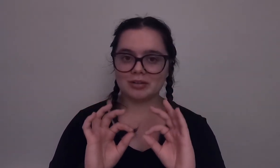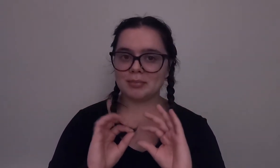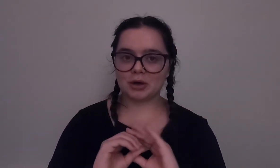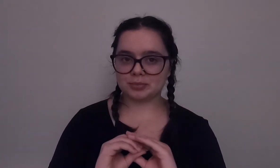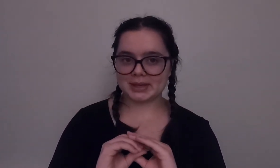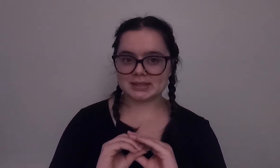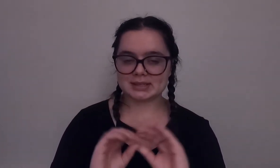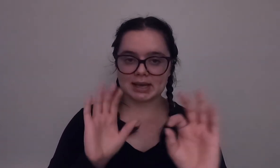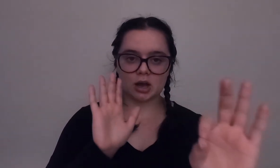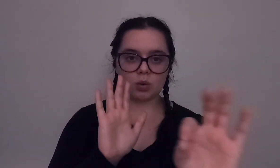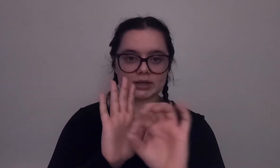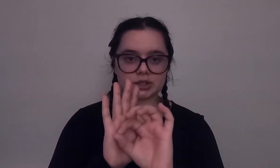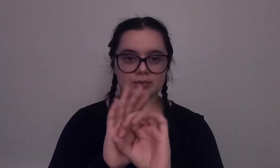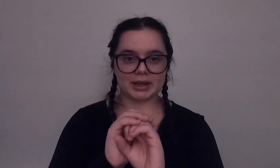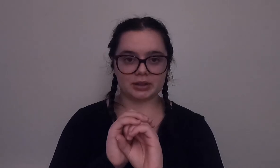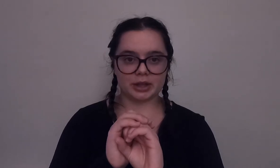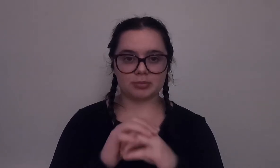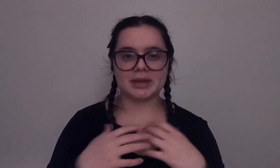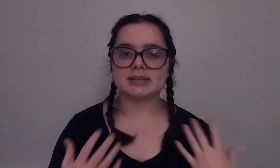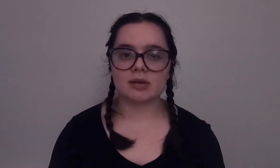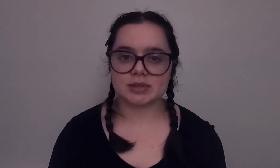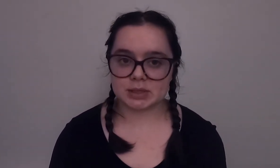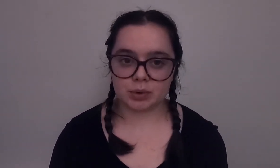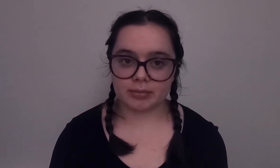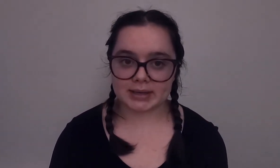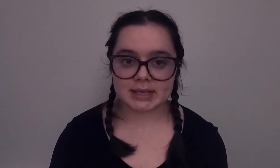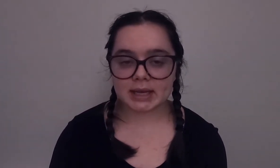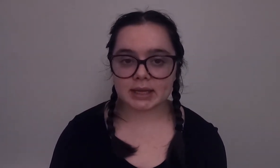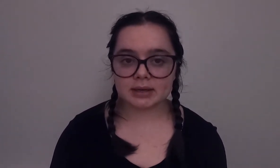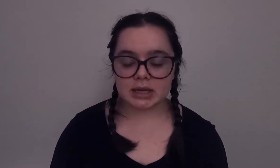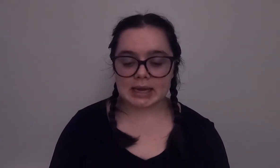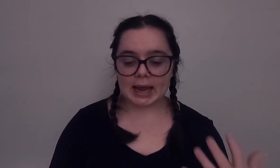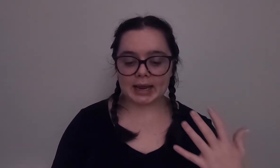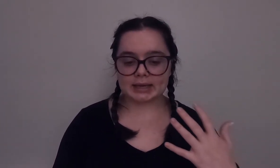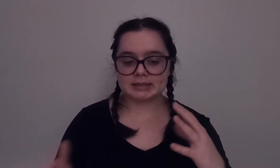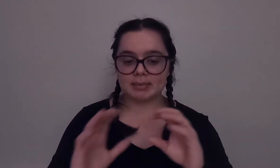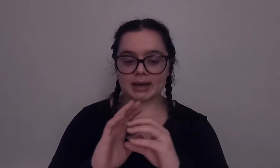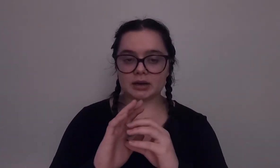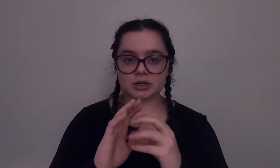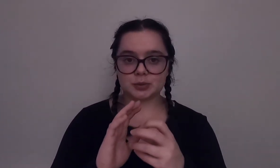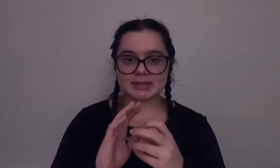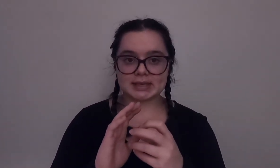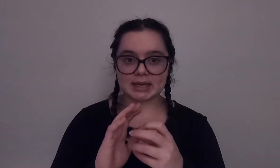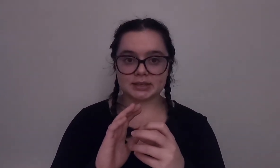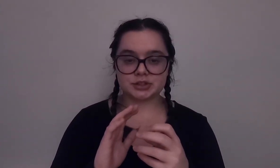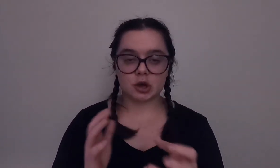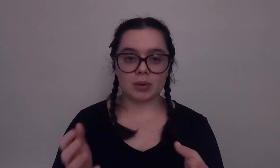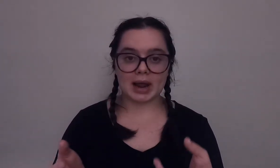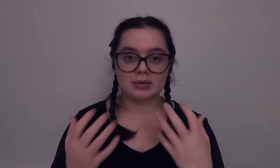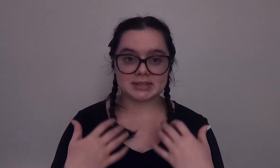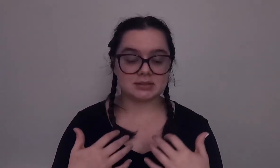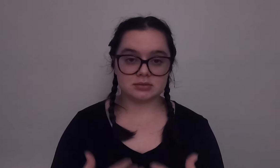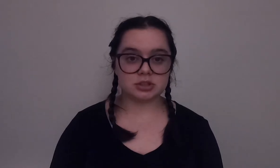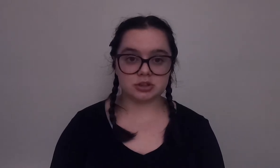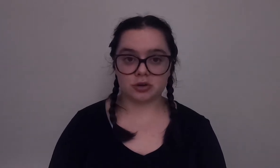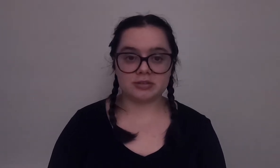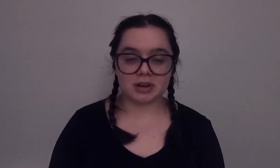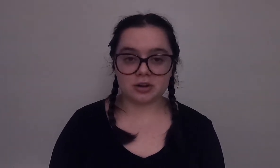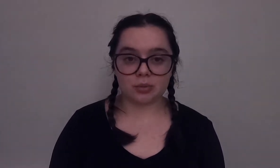have mouthpieces that go on to the regulator because obviously we were renting it and mine got twisted so when I was 30 feet under the